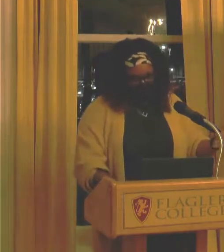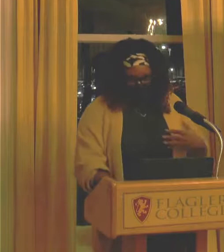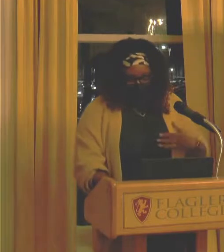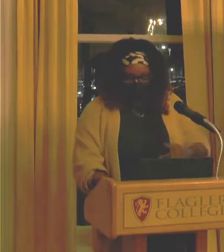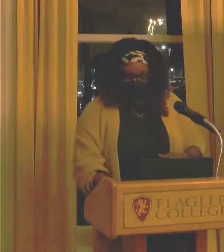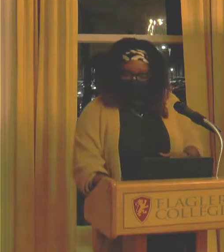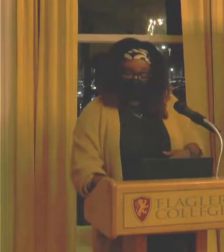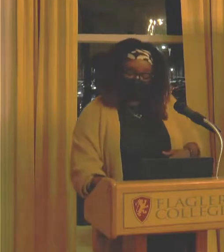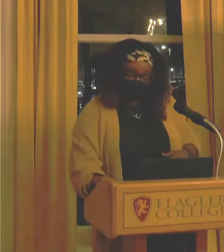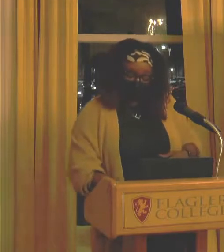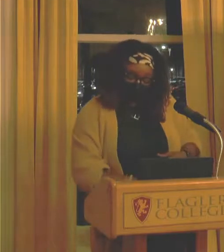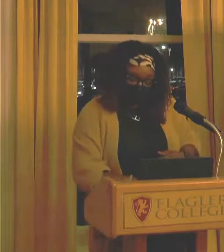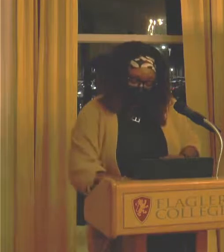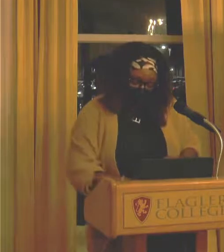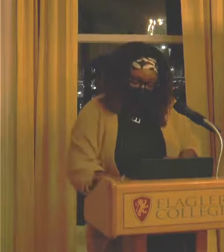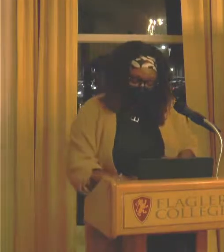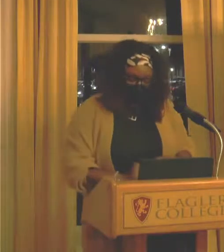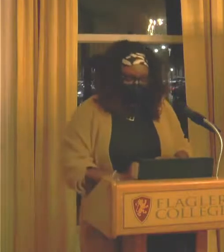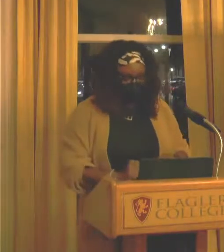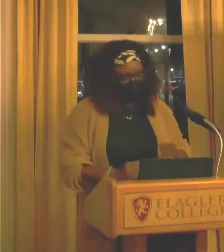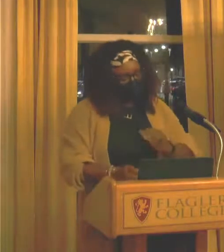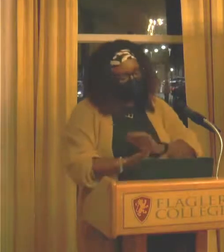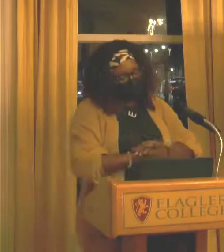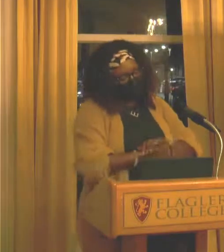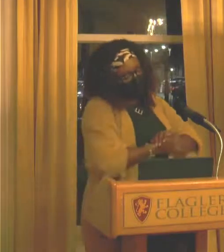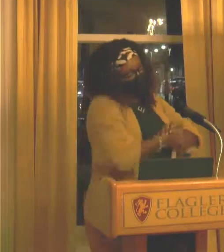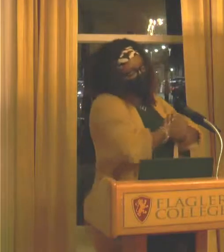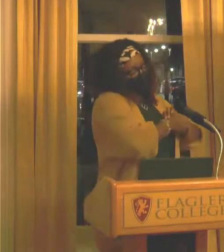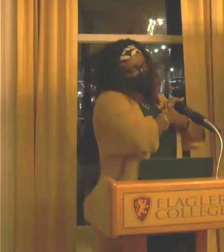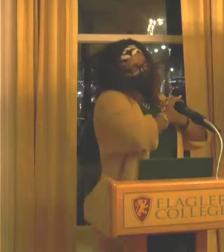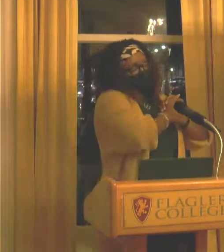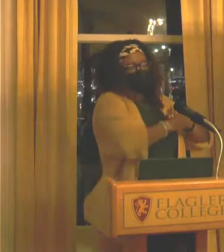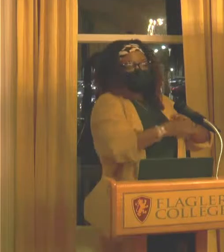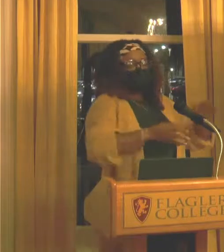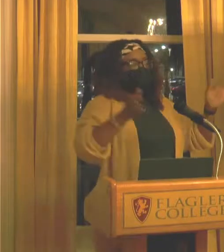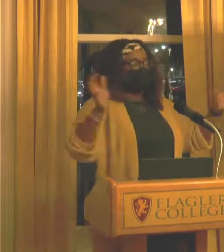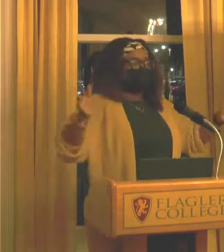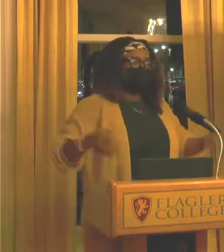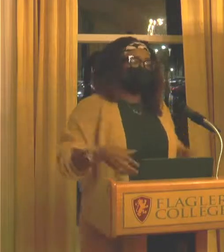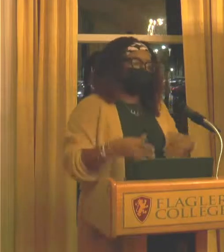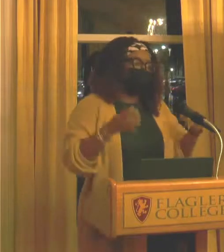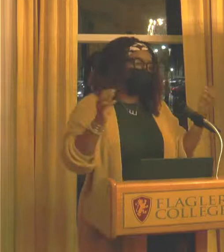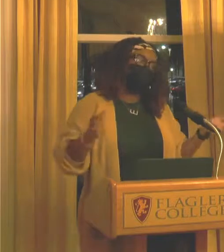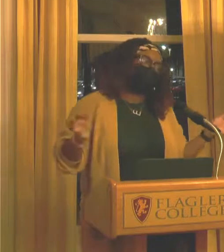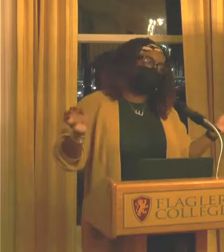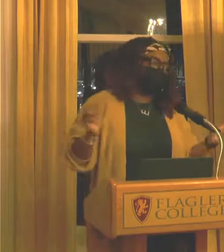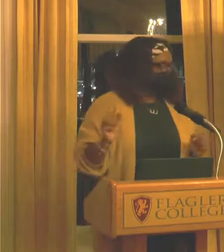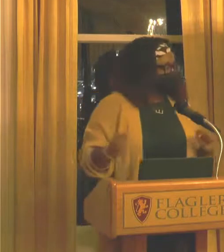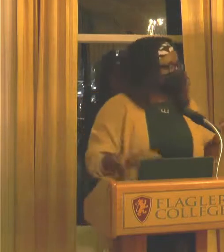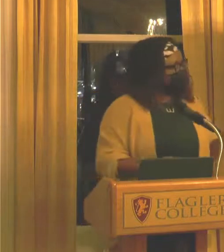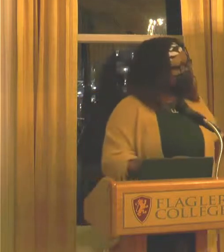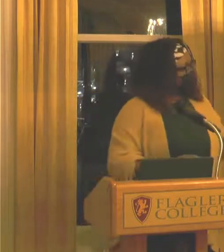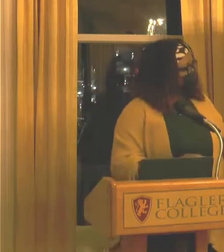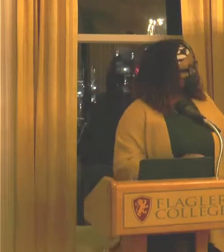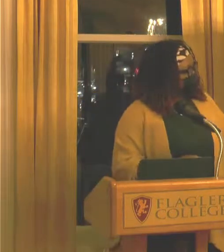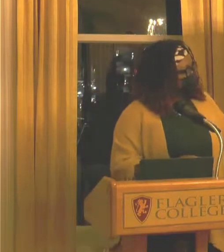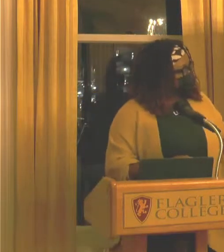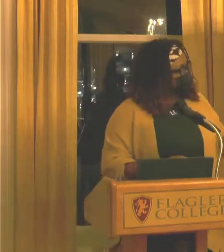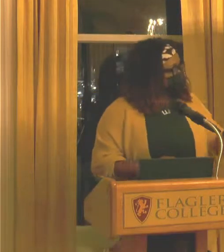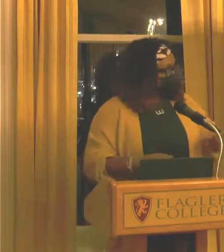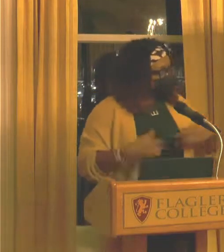So, and then we went on from there. Alright, so, I did all the things. I went to school. I graduated.